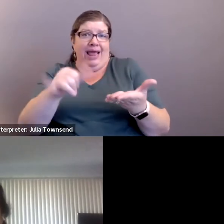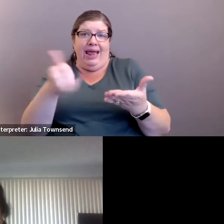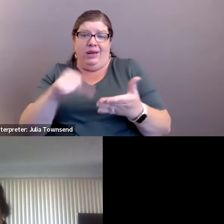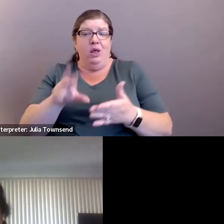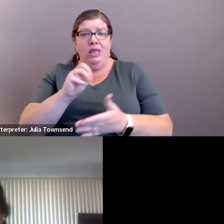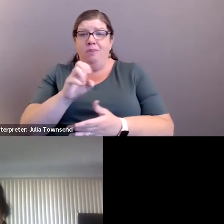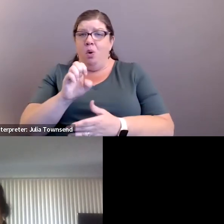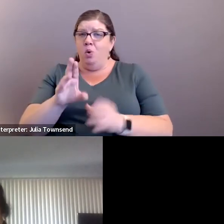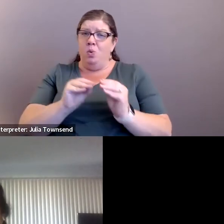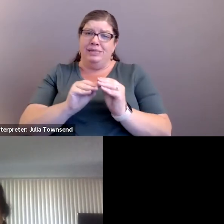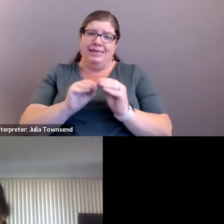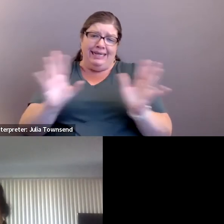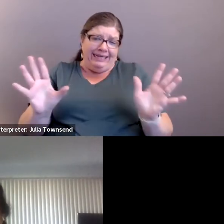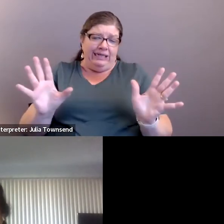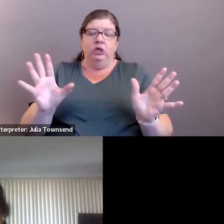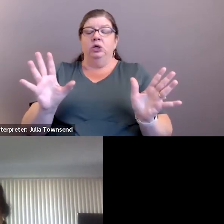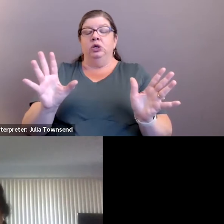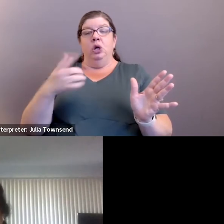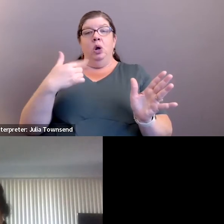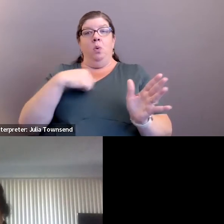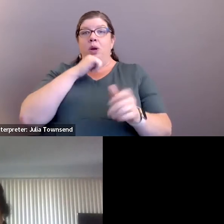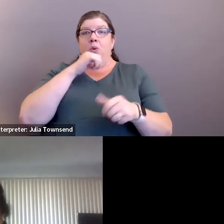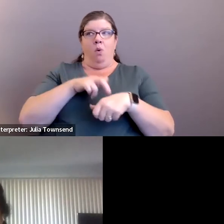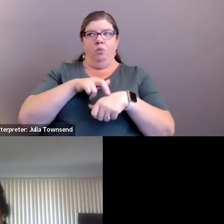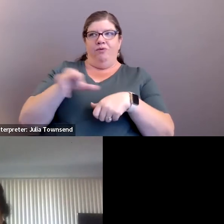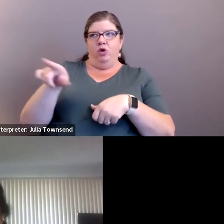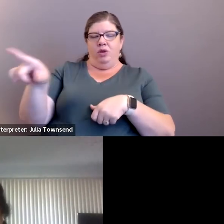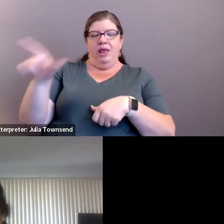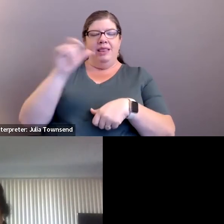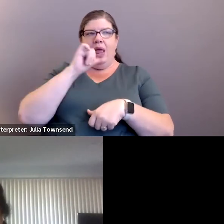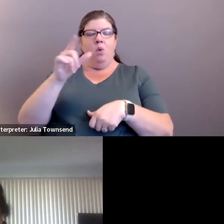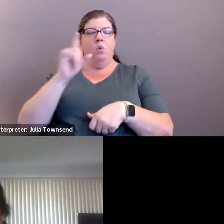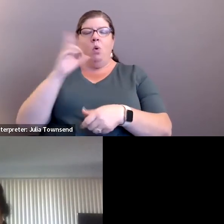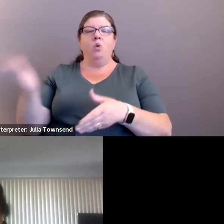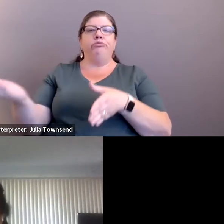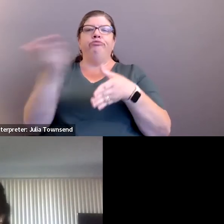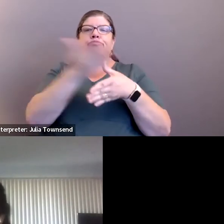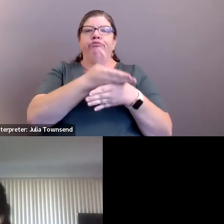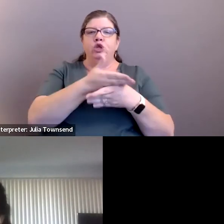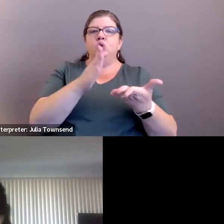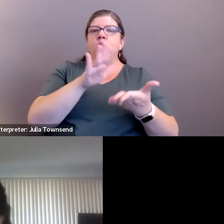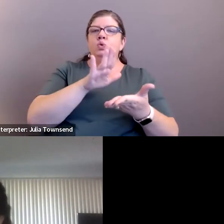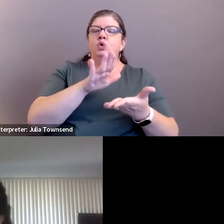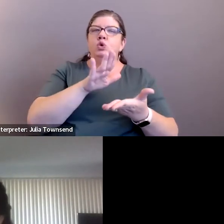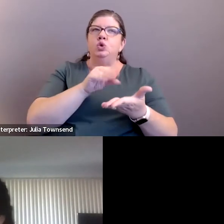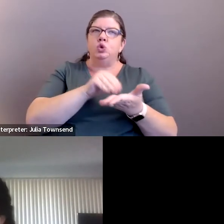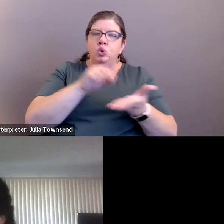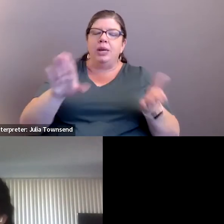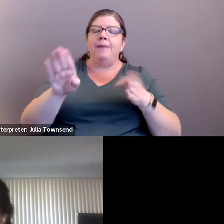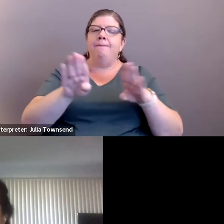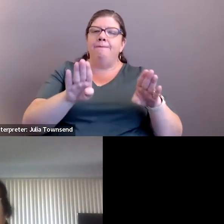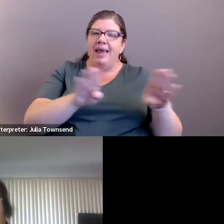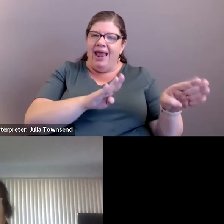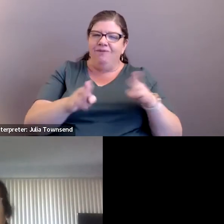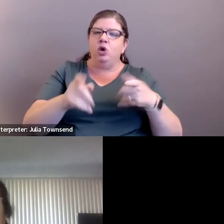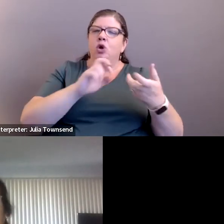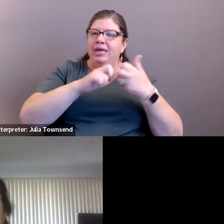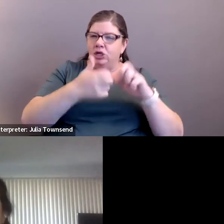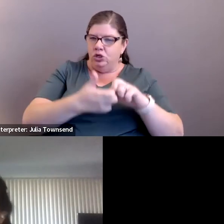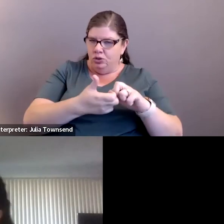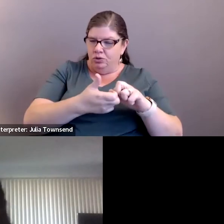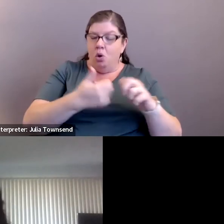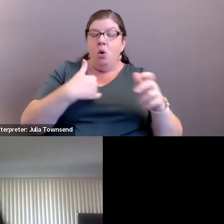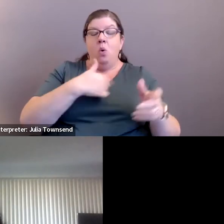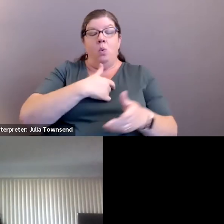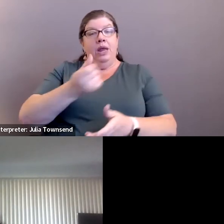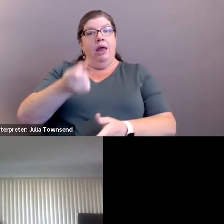The MOU is clear that we won't defer to them, and they won't interject into student behavior issues. We understand, depending